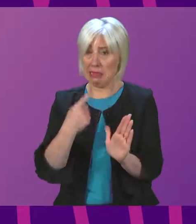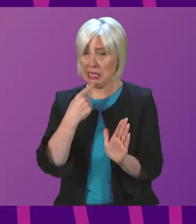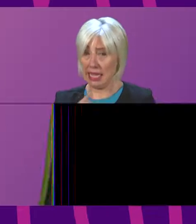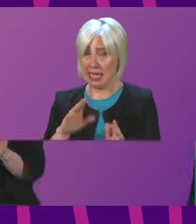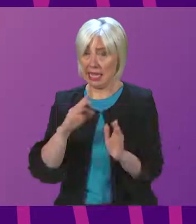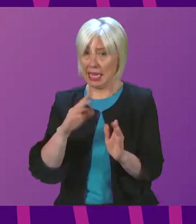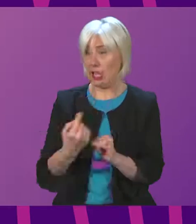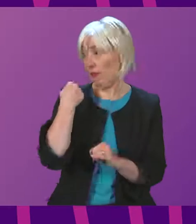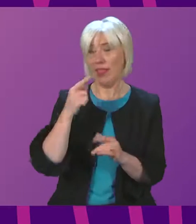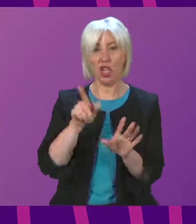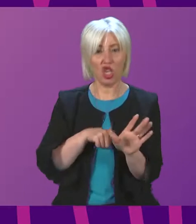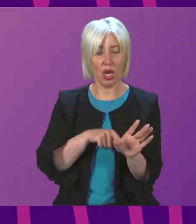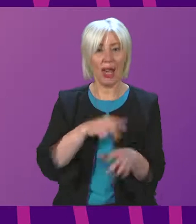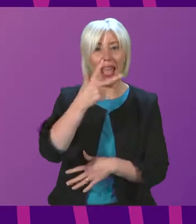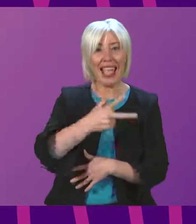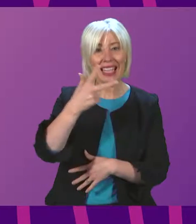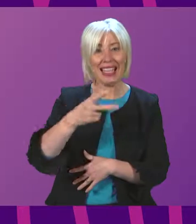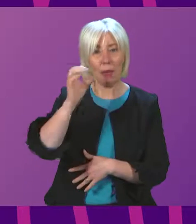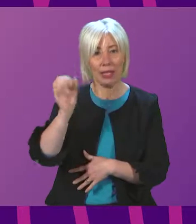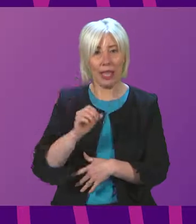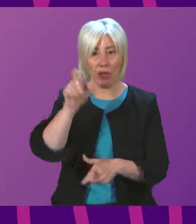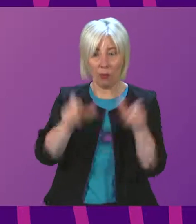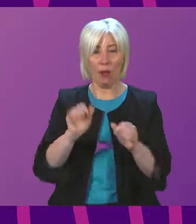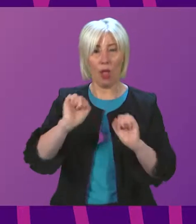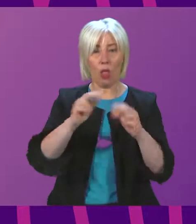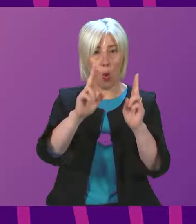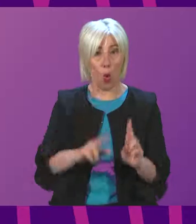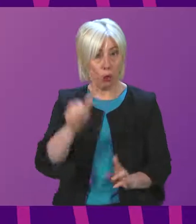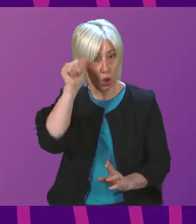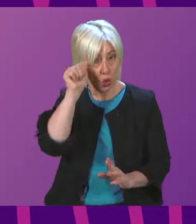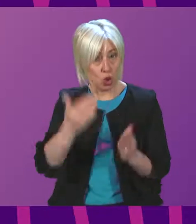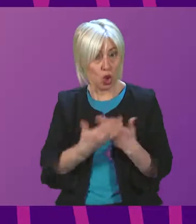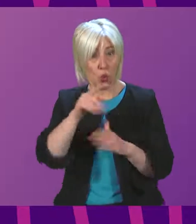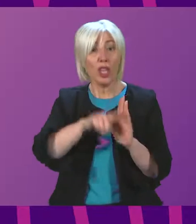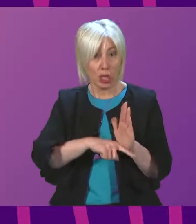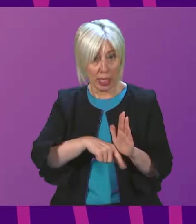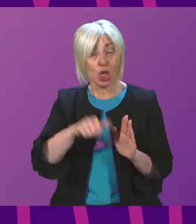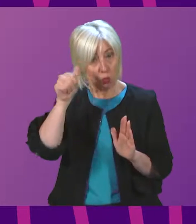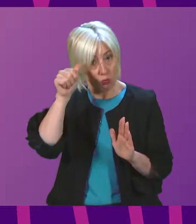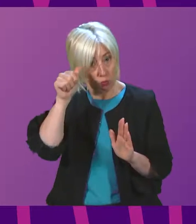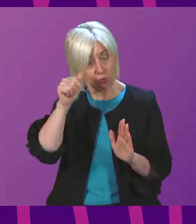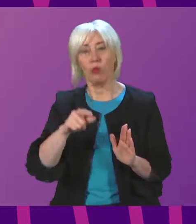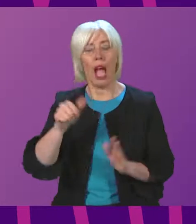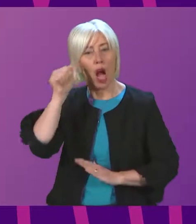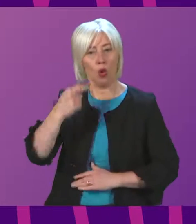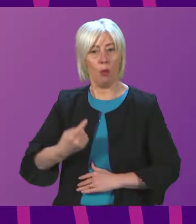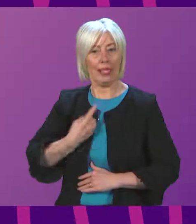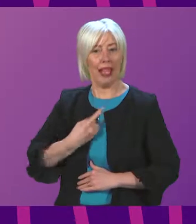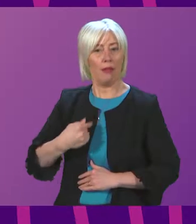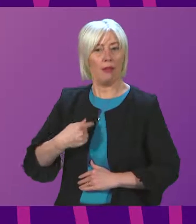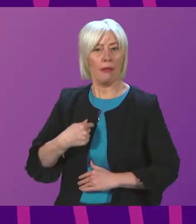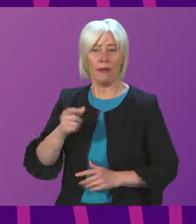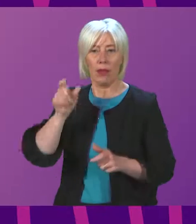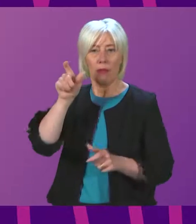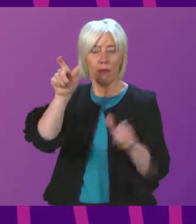end of last year, 88 per cent of homeowners were aware of the new legislation. And I know from my own mailbag, in terms of people